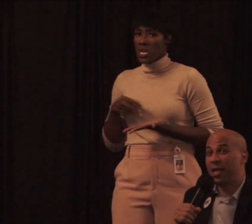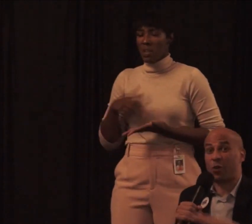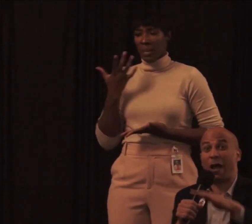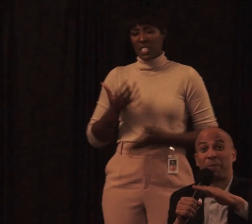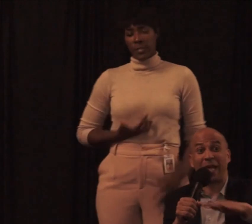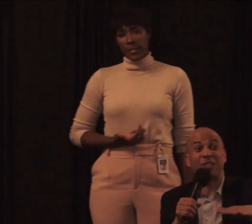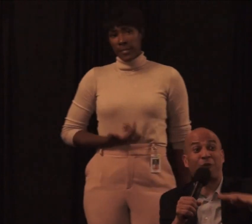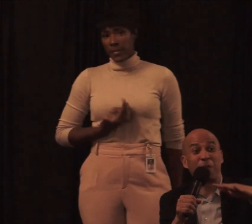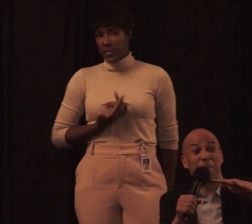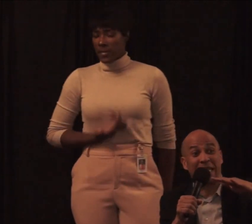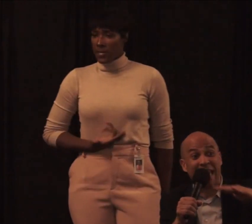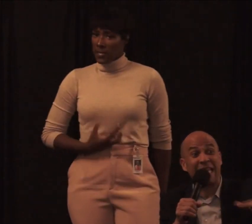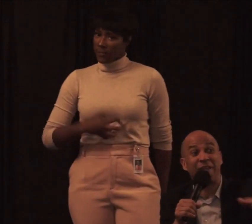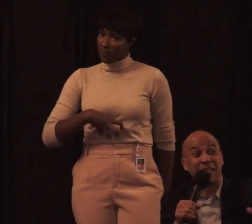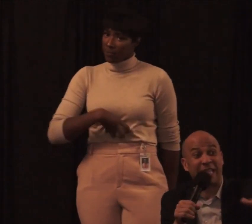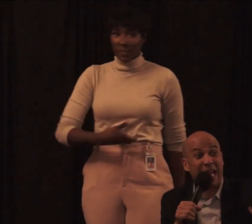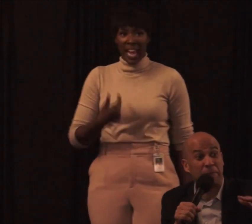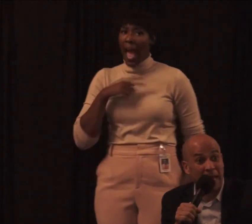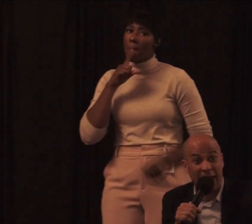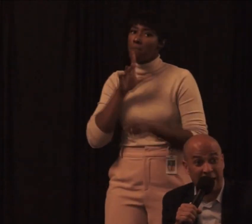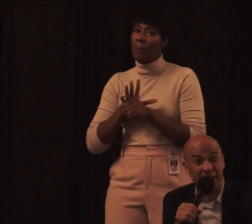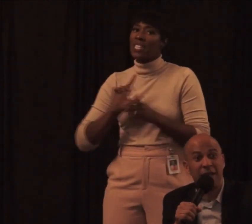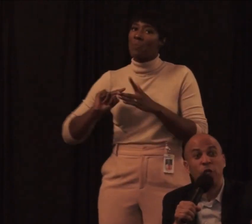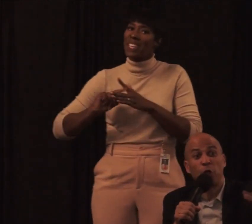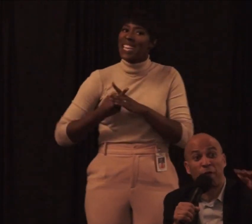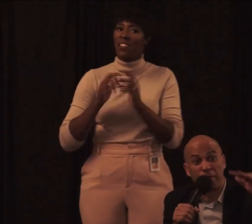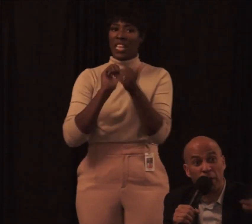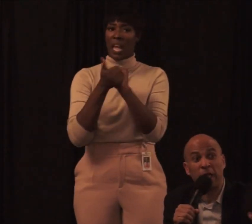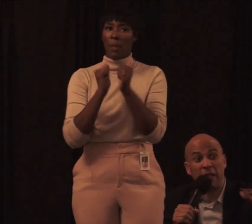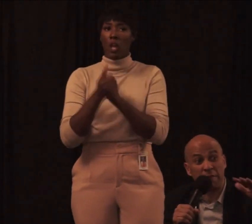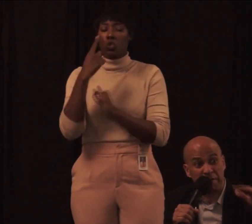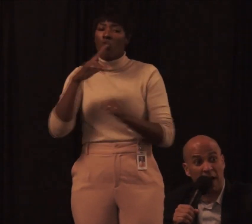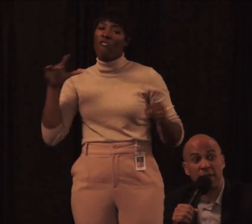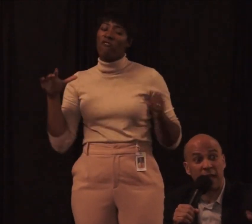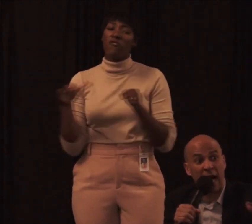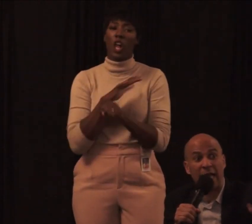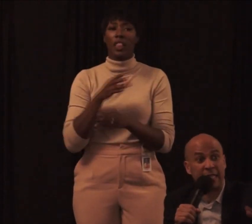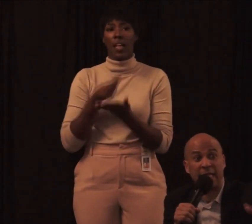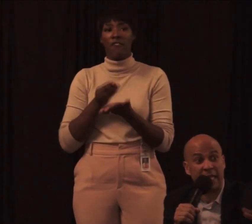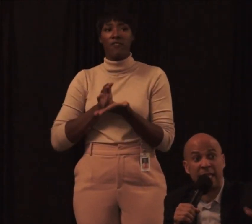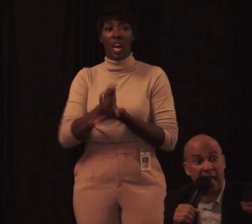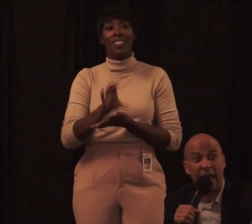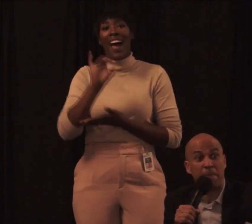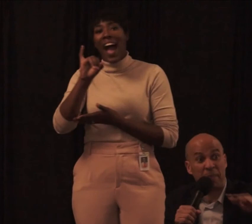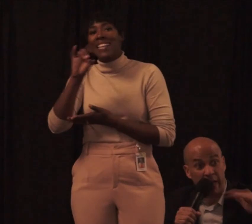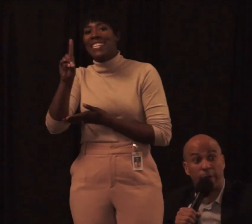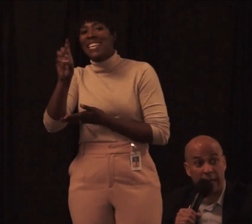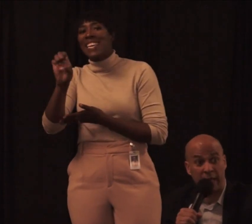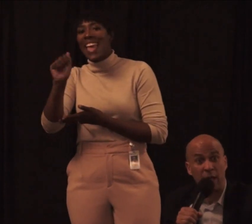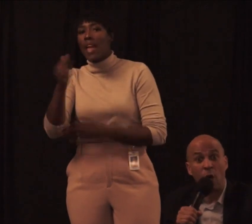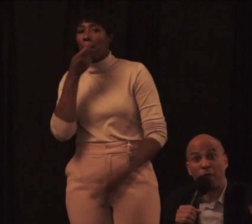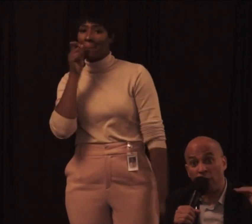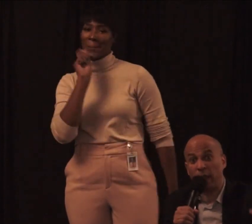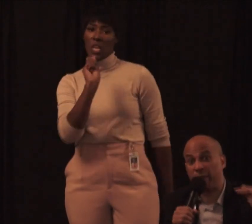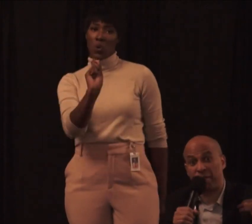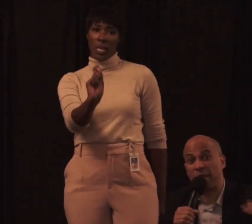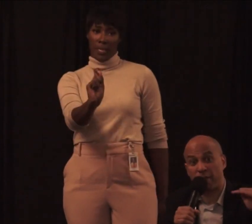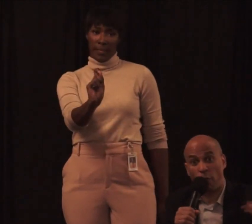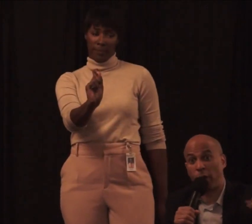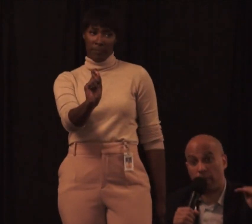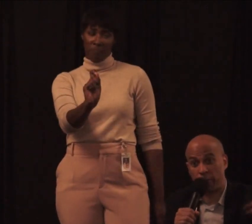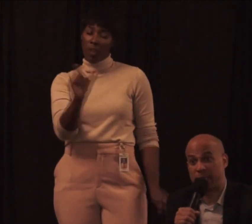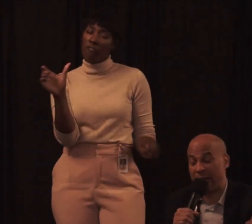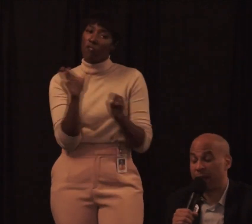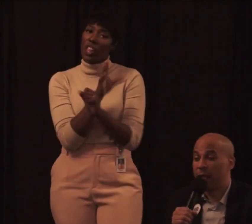upset. So I pledge from the beginning of this campaign to fully fund the IDEA, period. Fully